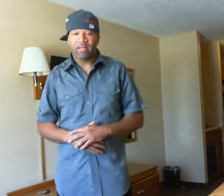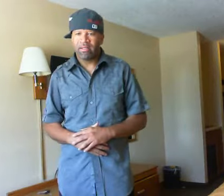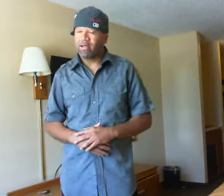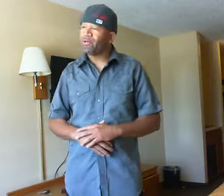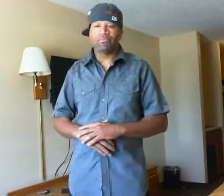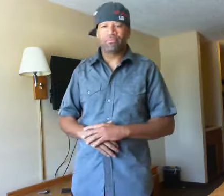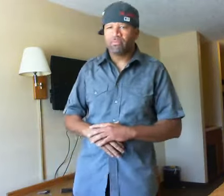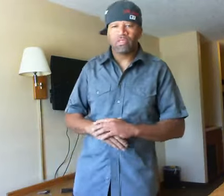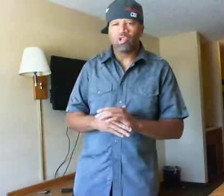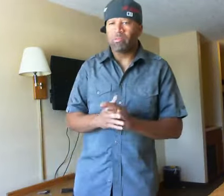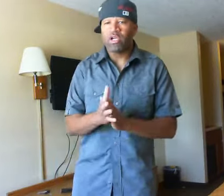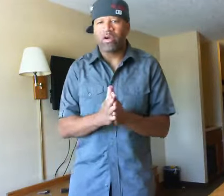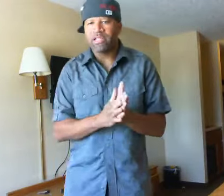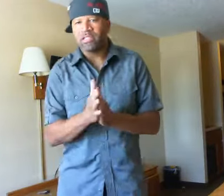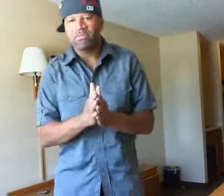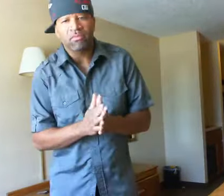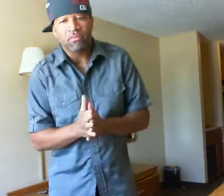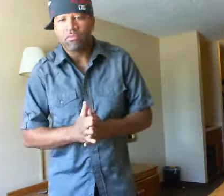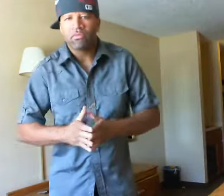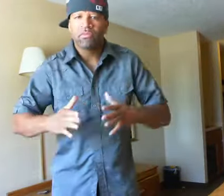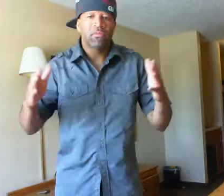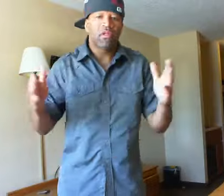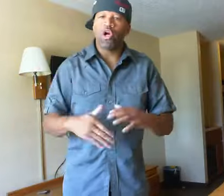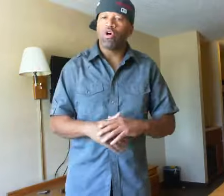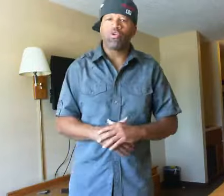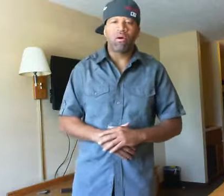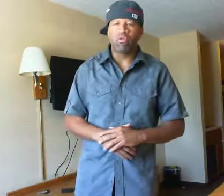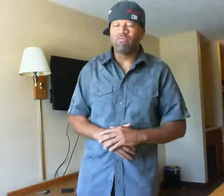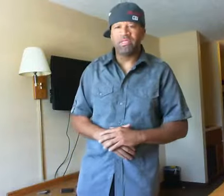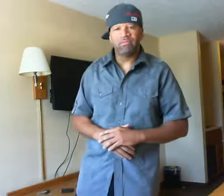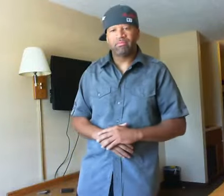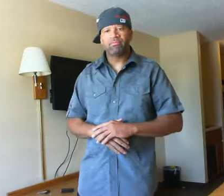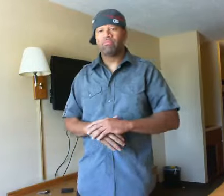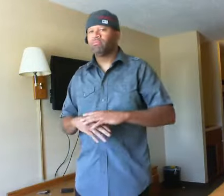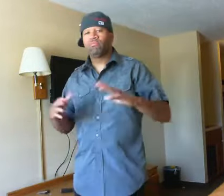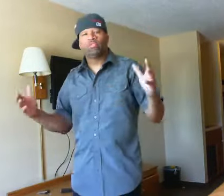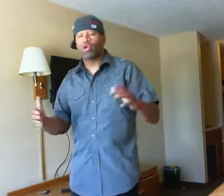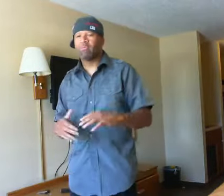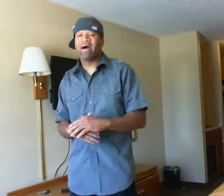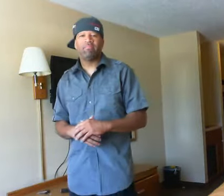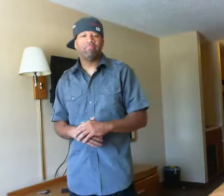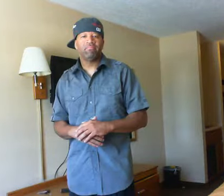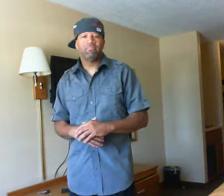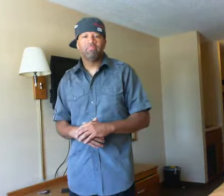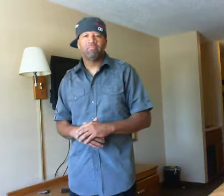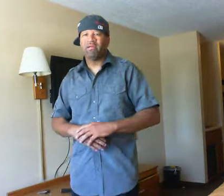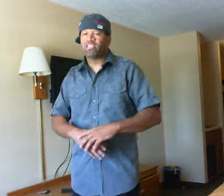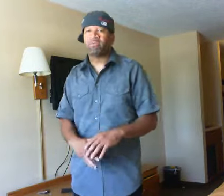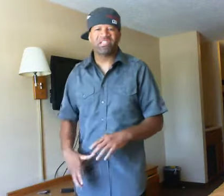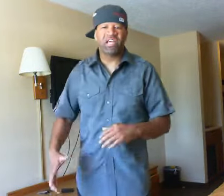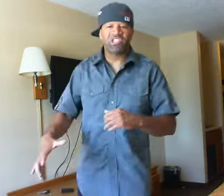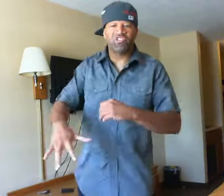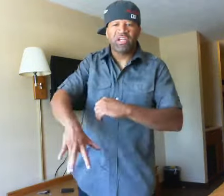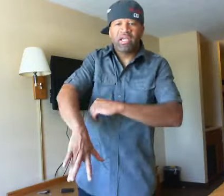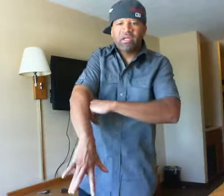Yo. It's gonna be crazy. The Girl Crump movement. It's on the map. Bishop S.K. Street Kingdom.